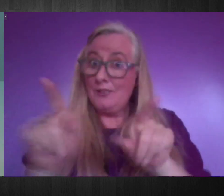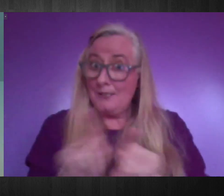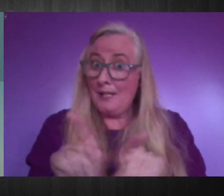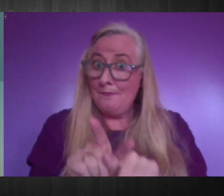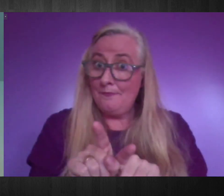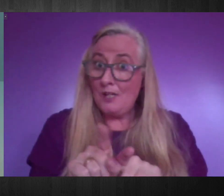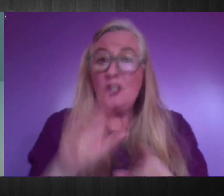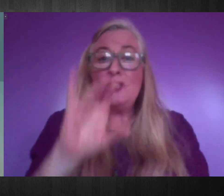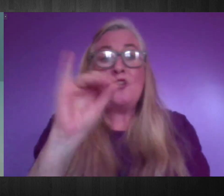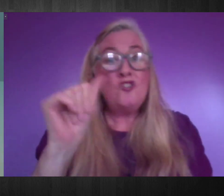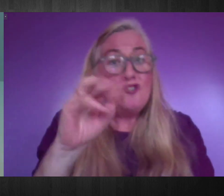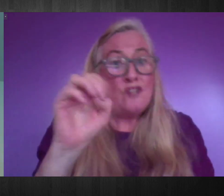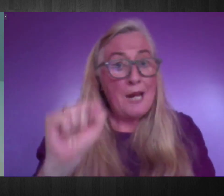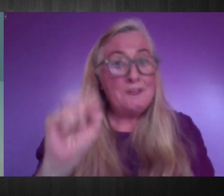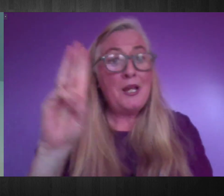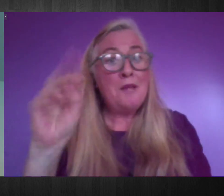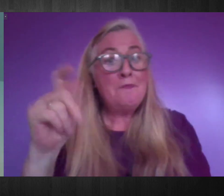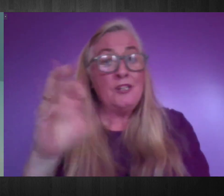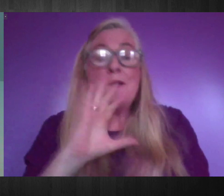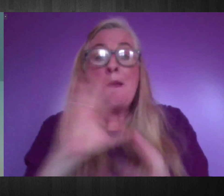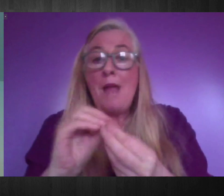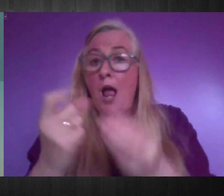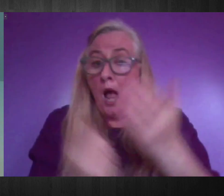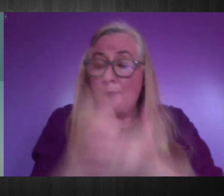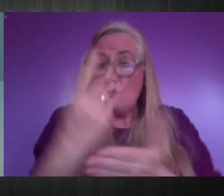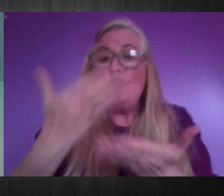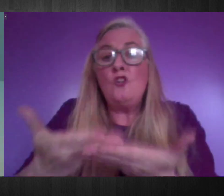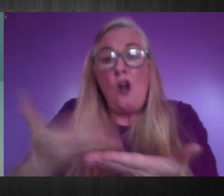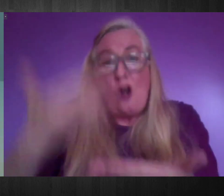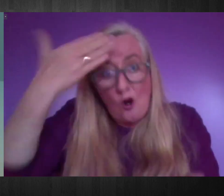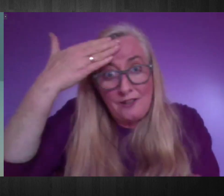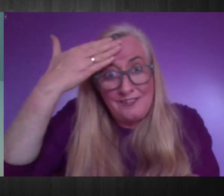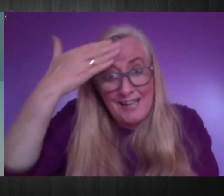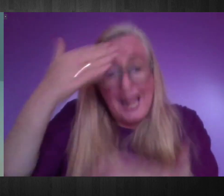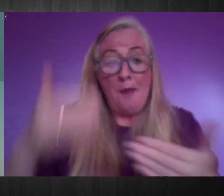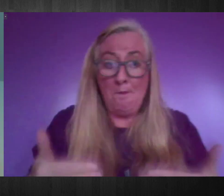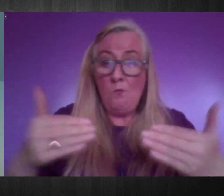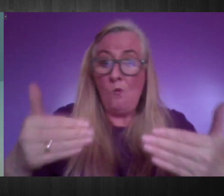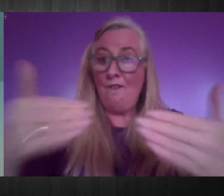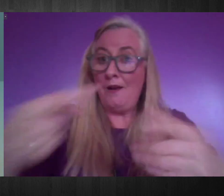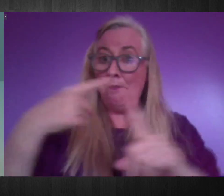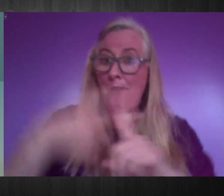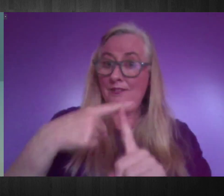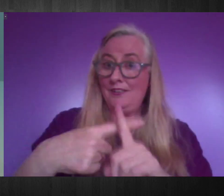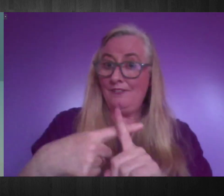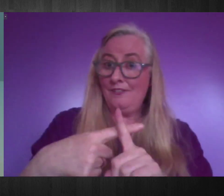James and Peter have said, there are opportunities to learn and move forward positively. The Commission, while